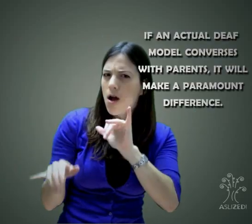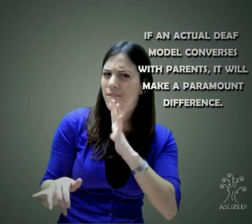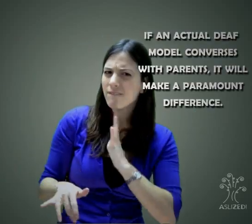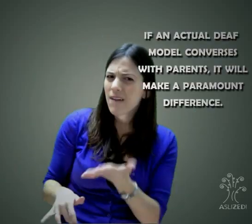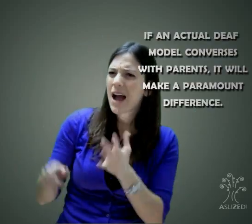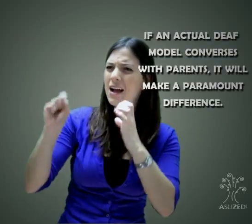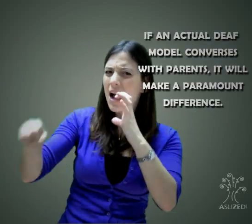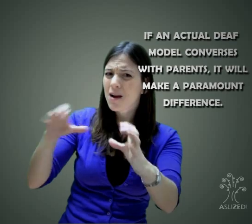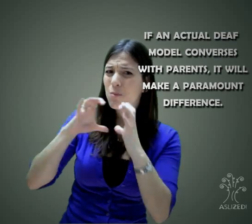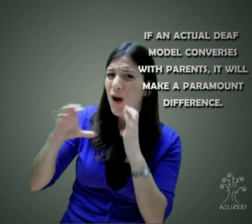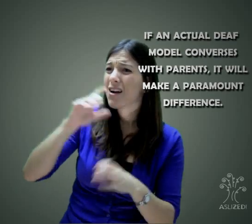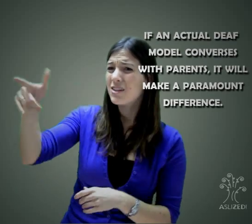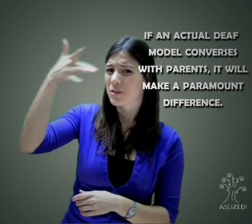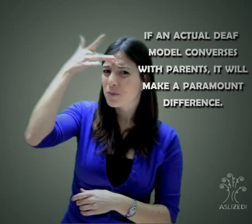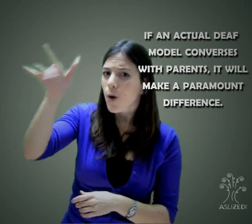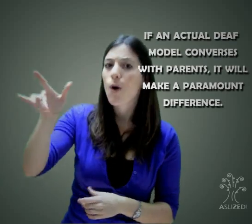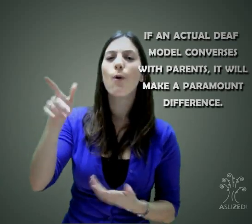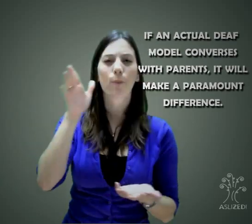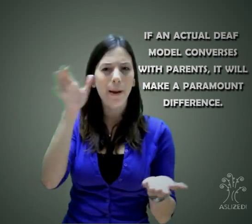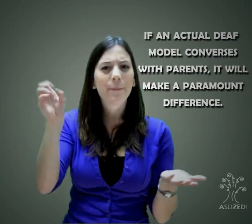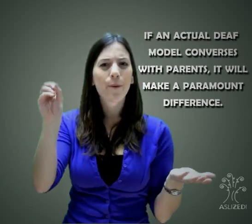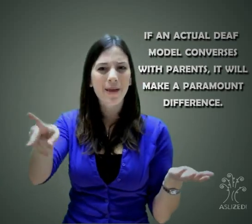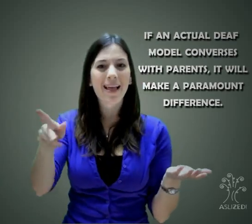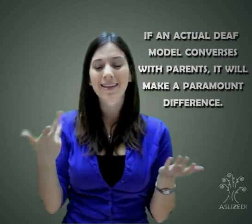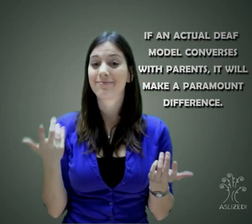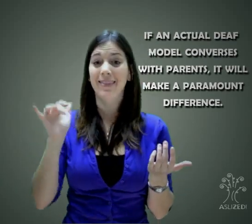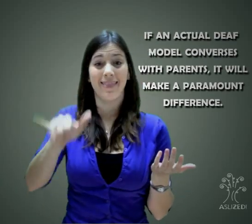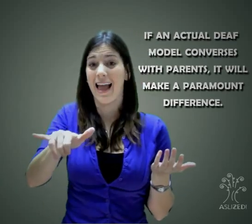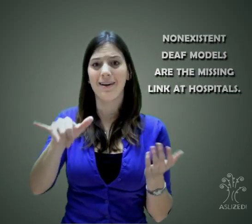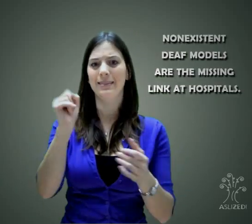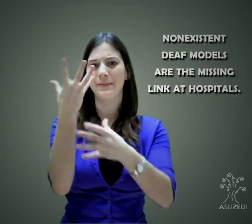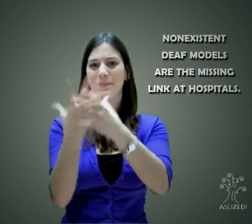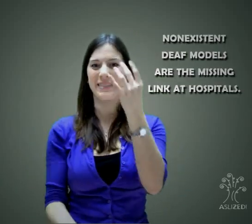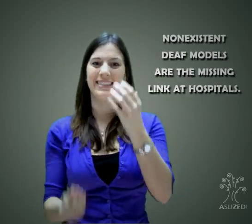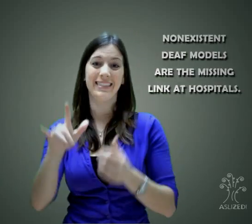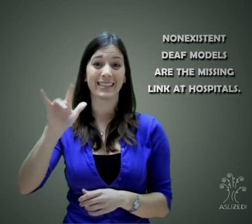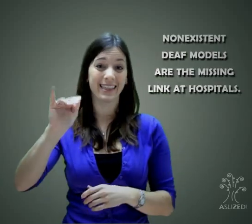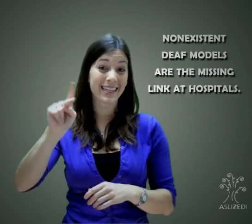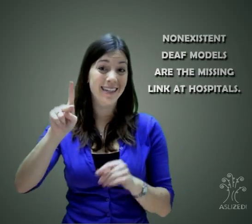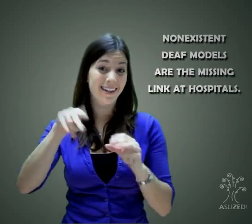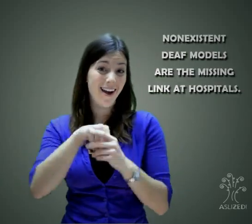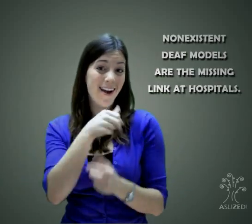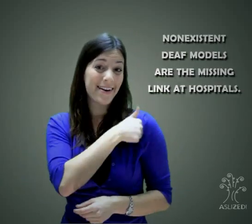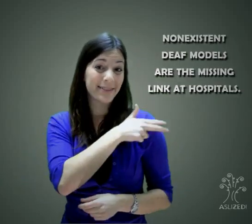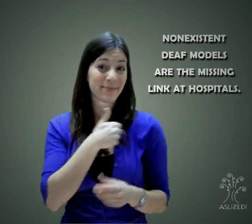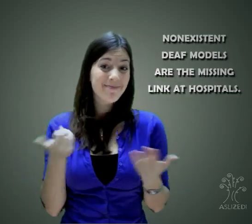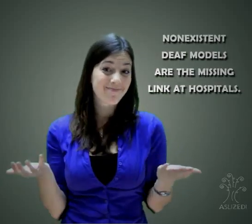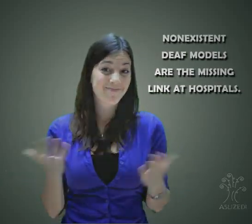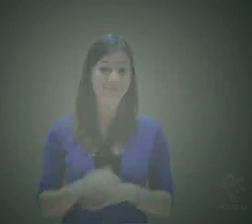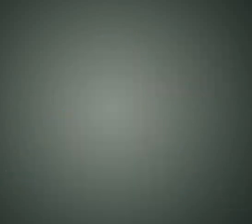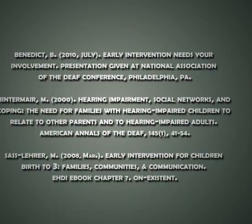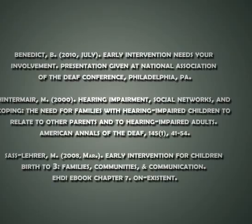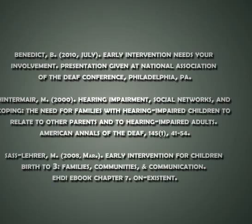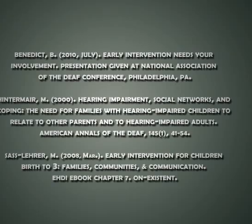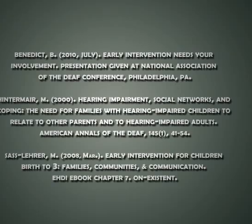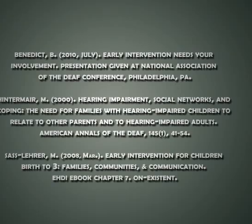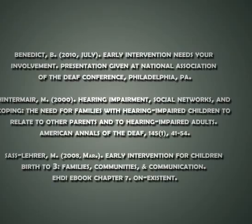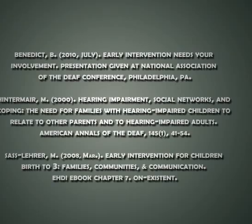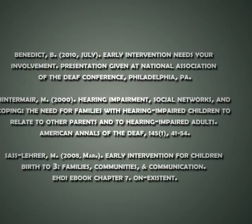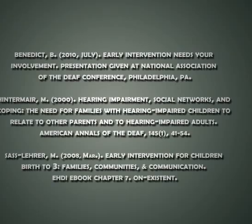difference in the parents thinking about deaf people. They realize that deaf people are able to communicate, are intelligent, and okay. Deaf role models